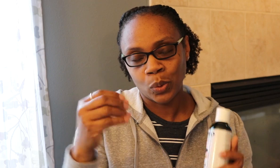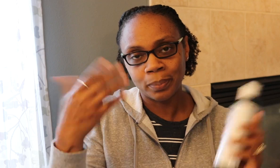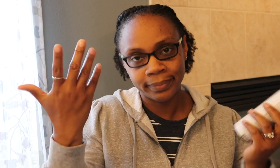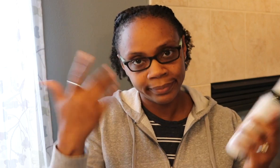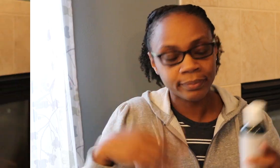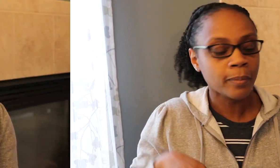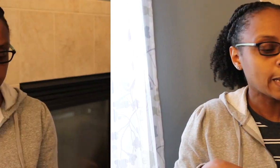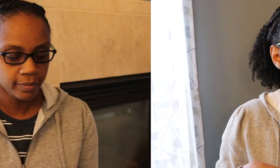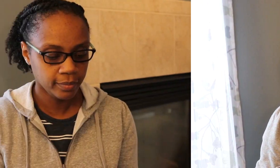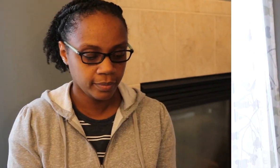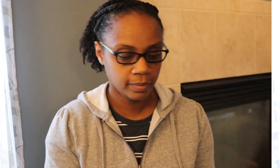yeah.